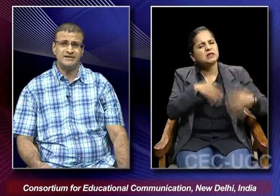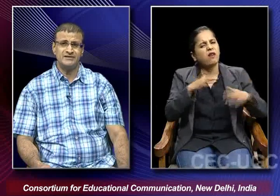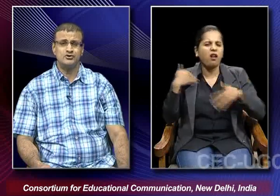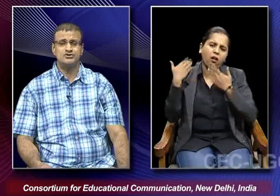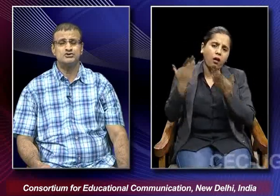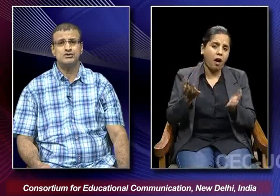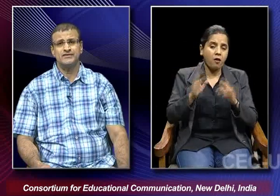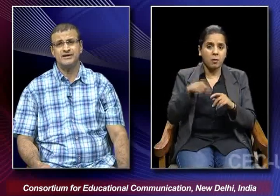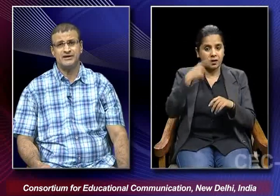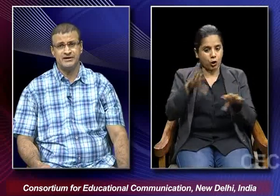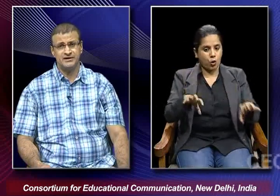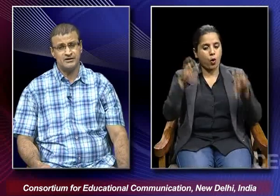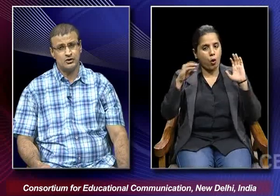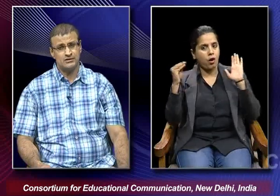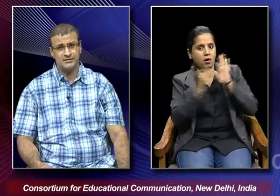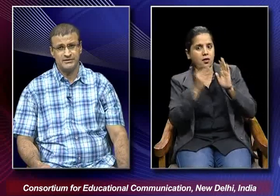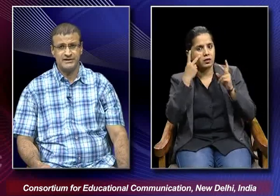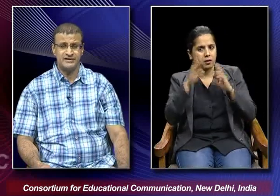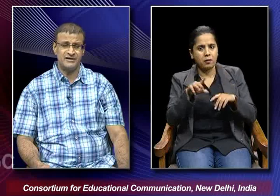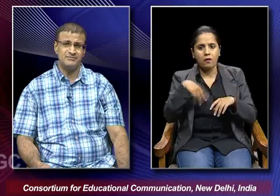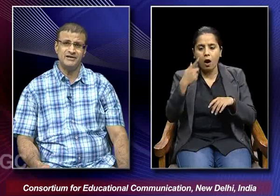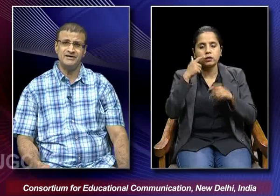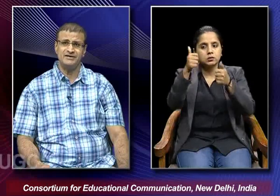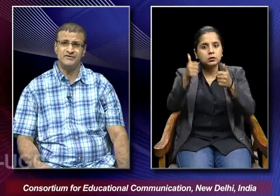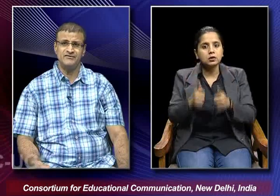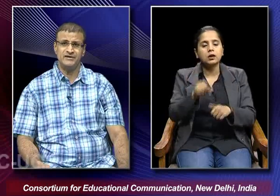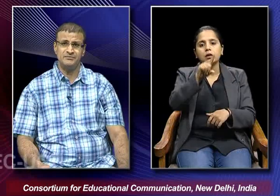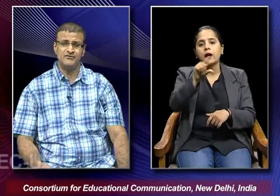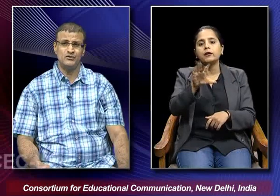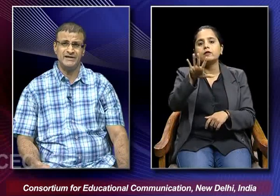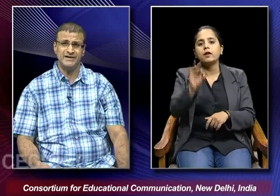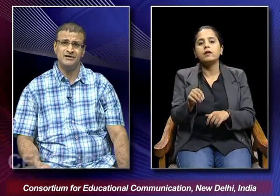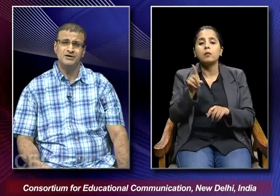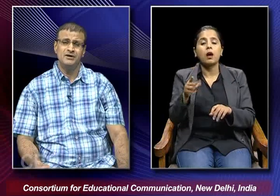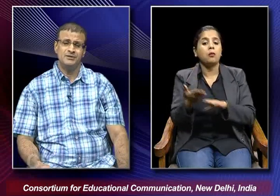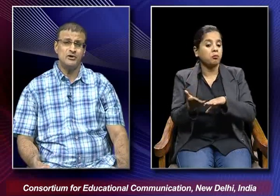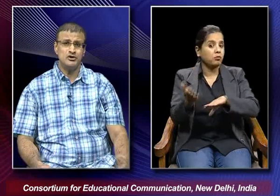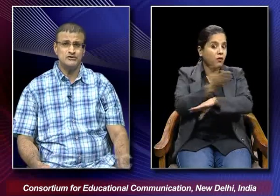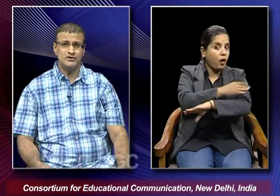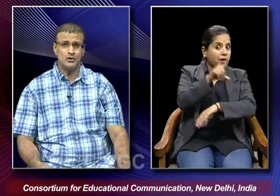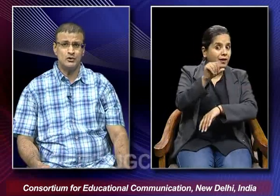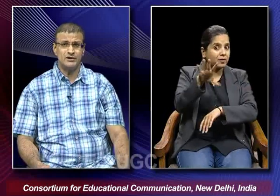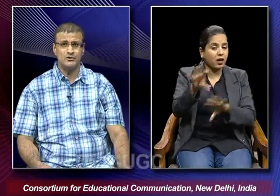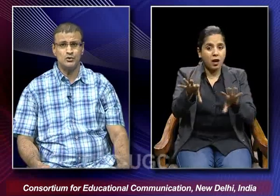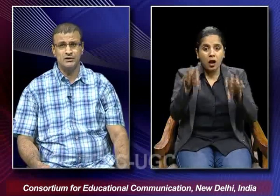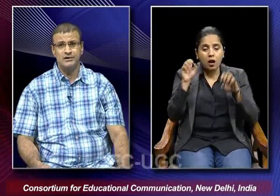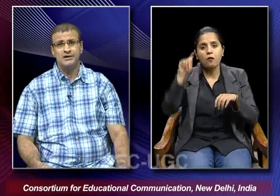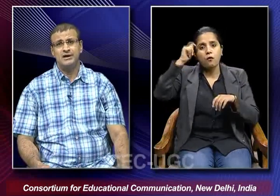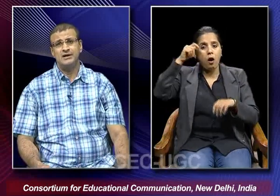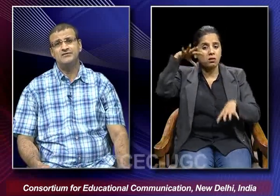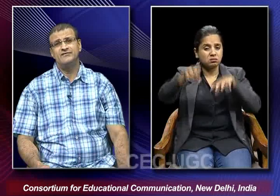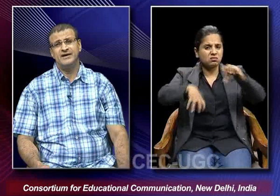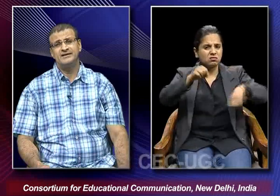that the constitution of India had not come and it came in 1950 and before that because of the colonial rule